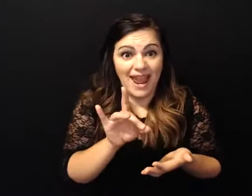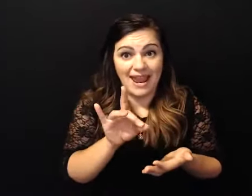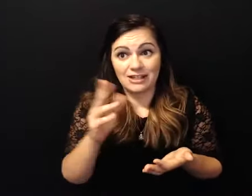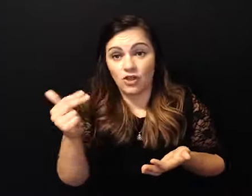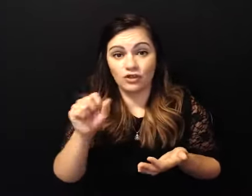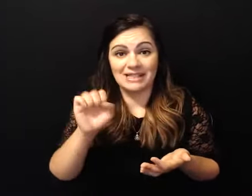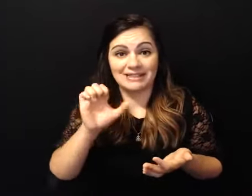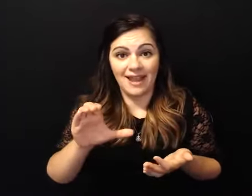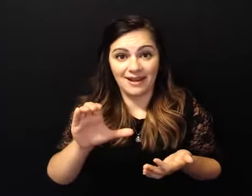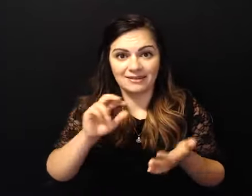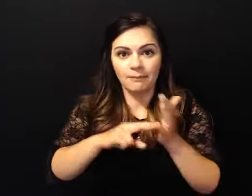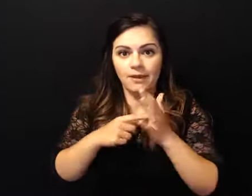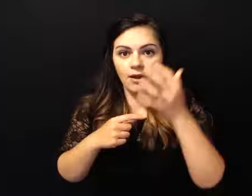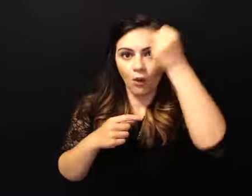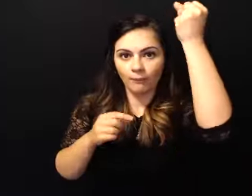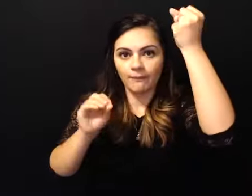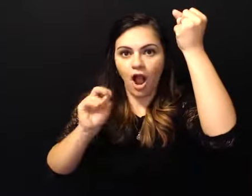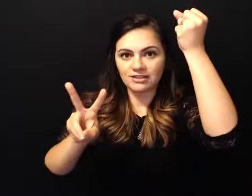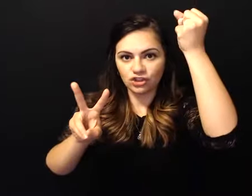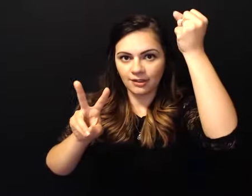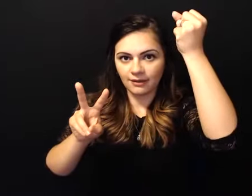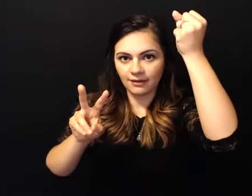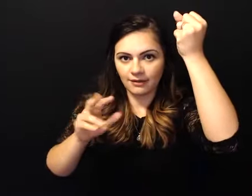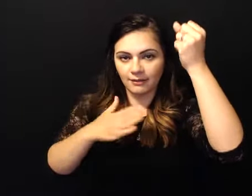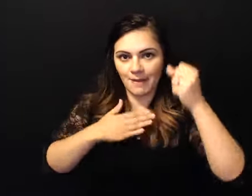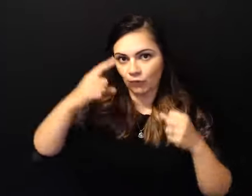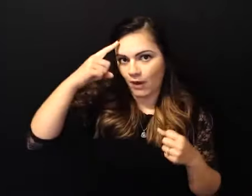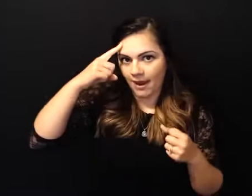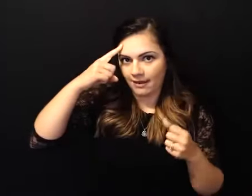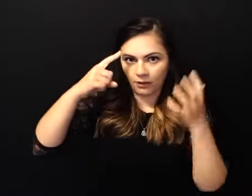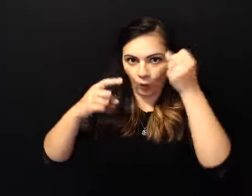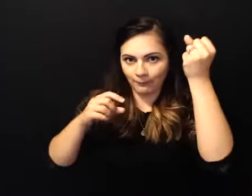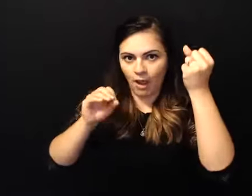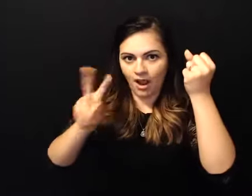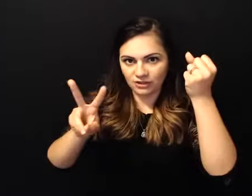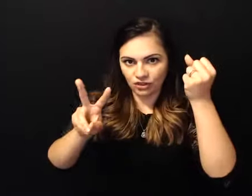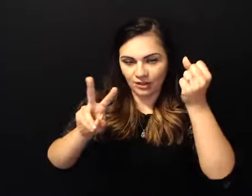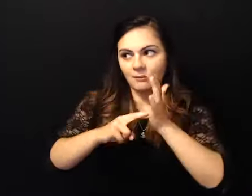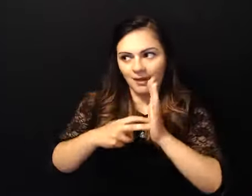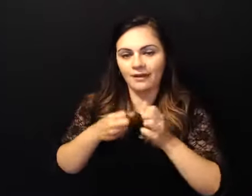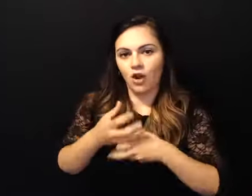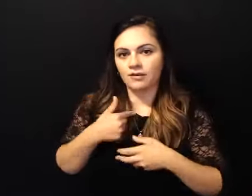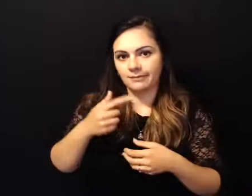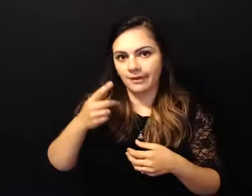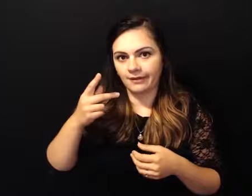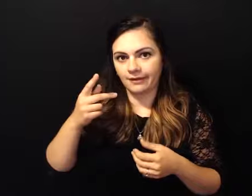oxygen which makes me pass out and uh and you know it's something 70 or 80 year old men get not 29 year old women